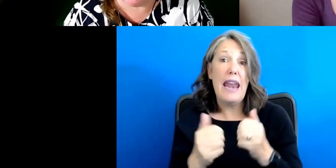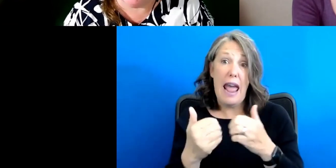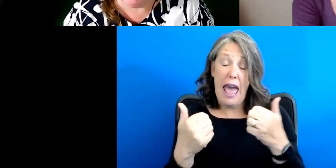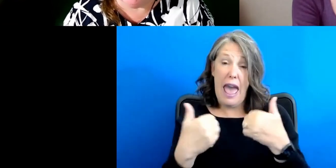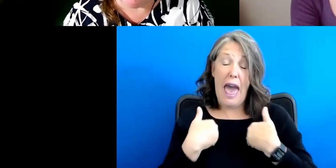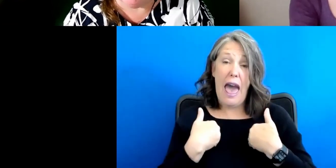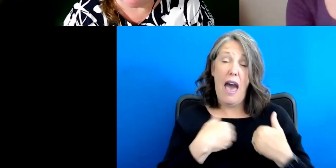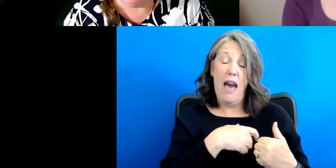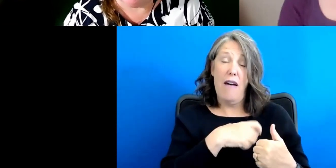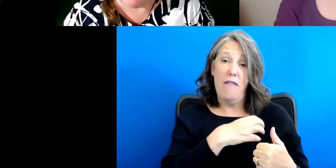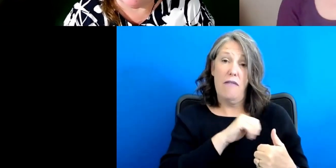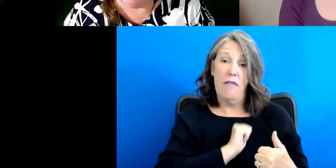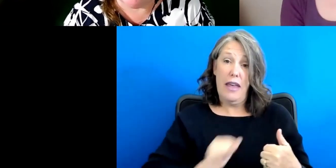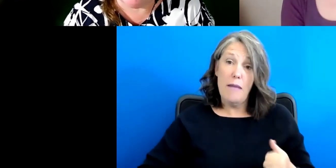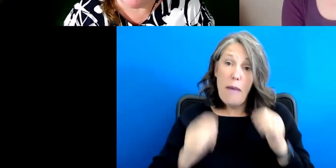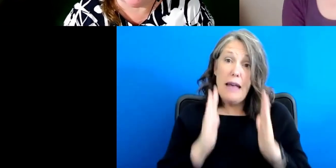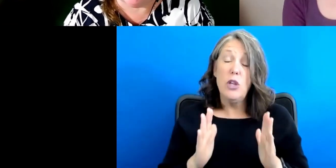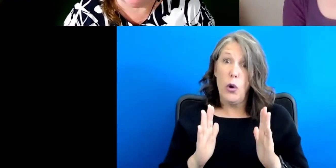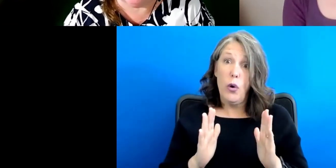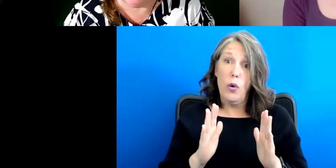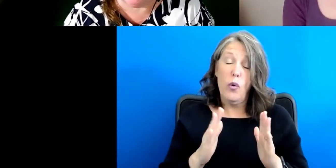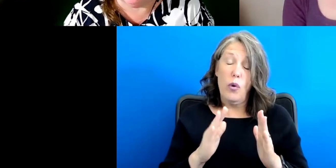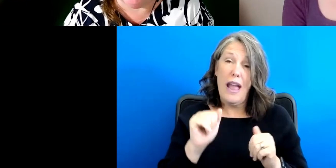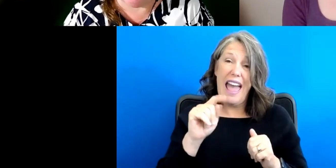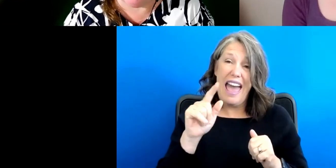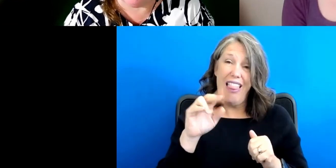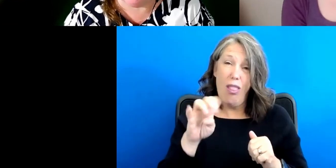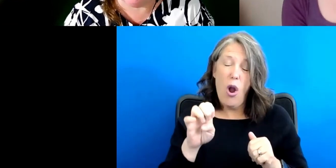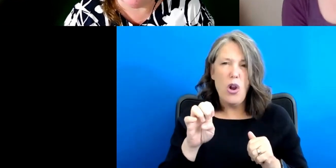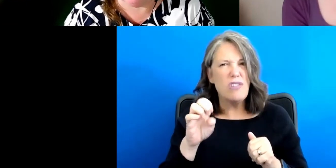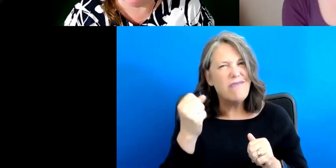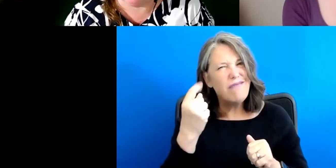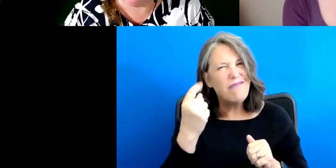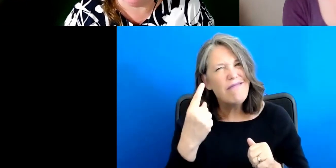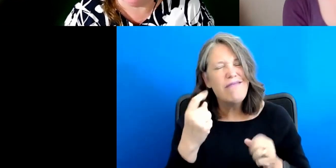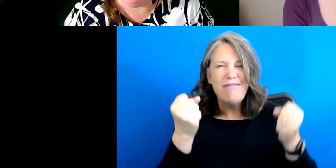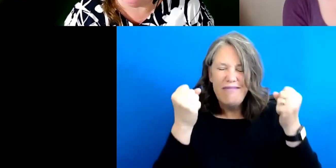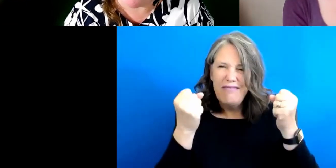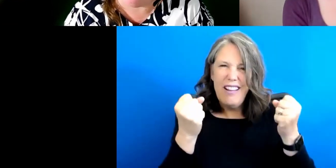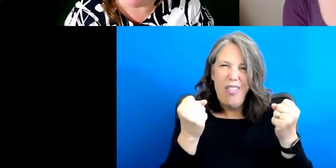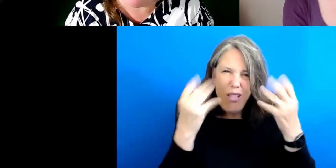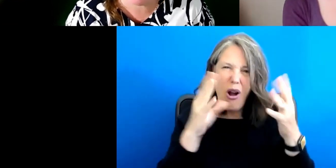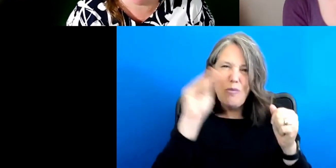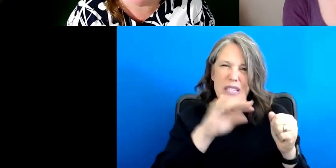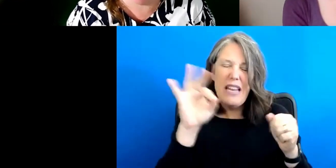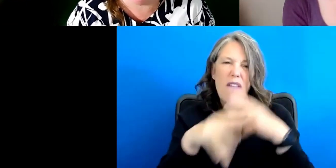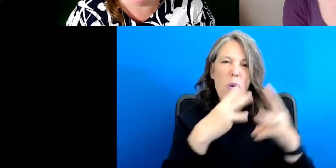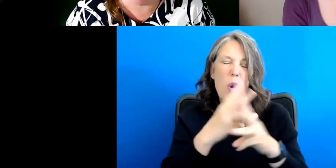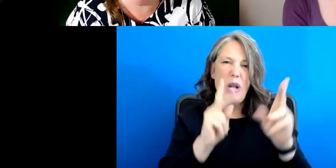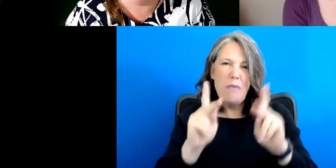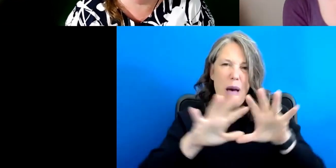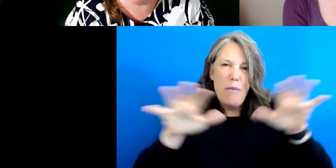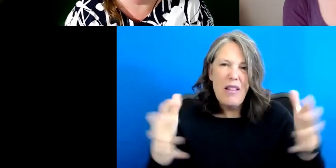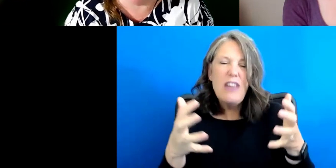large. Um, again, 15% of the world's pro population has a disability and we have absolutely